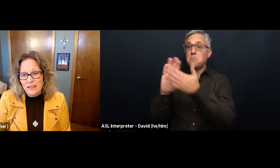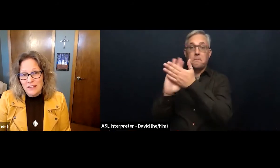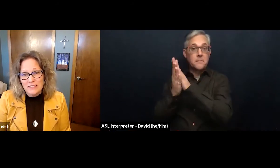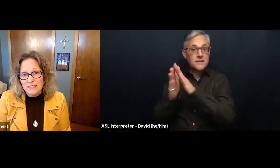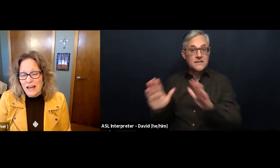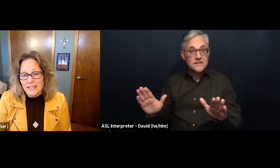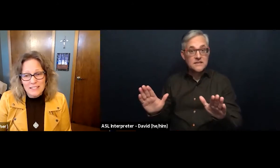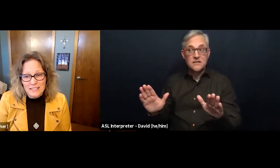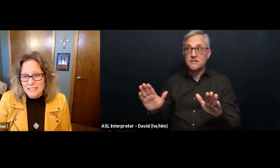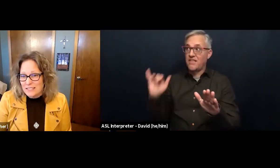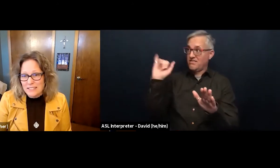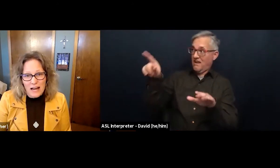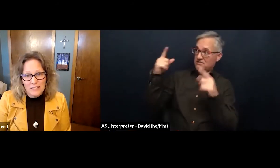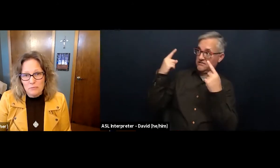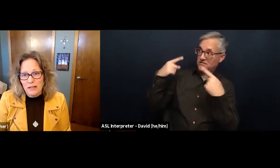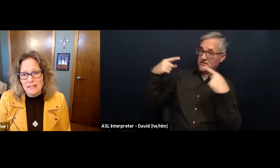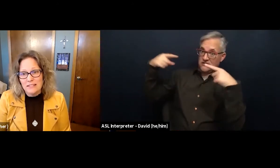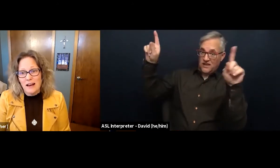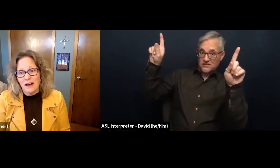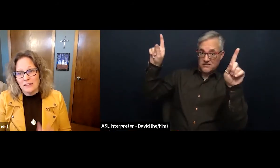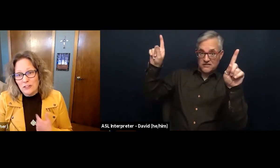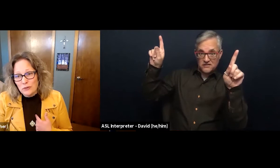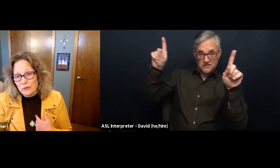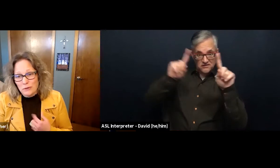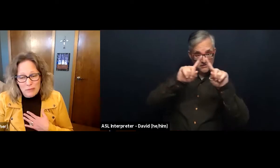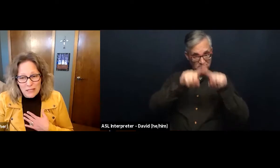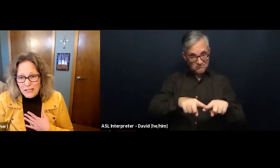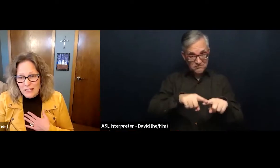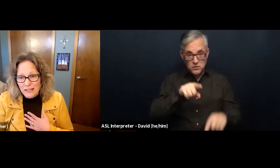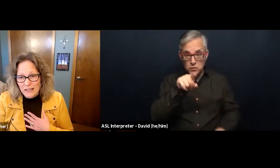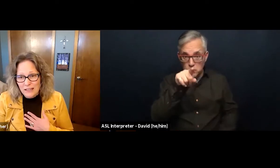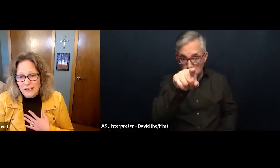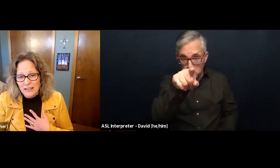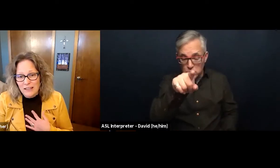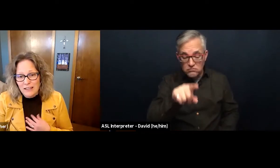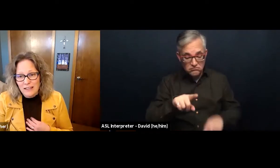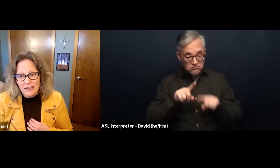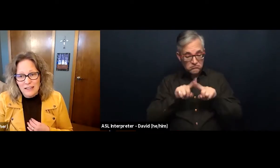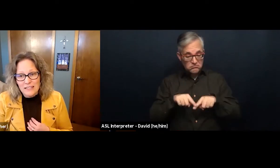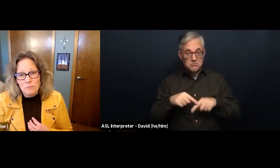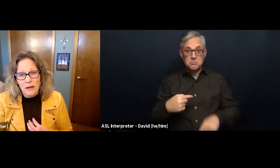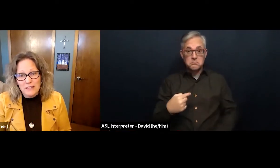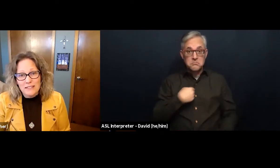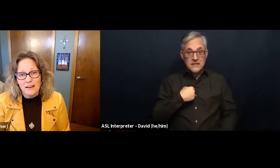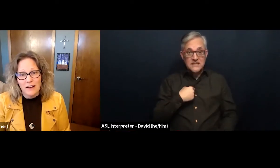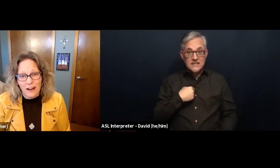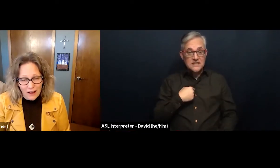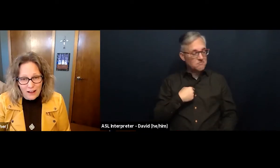That success does not depend on you and me. It depends on God.